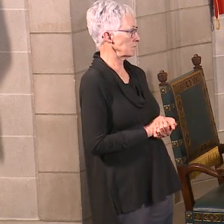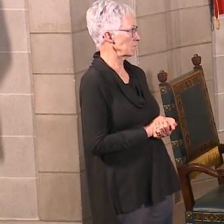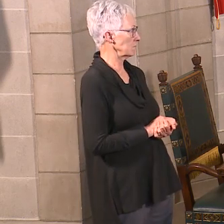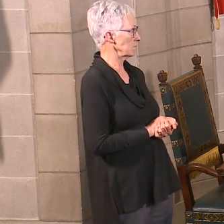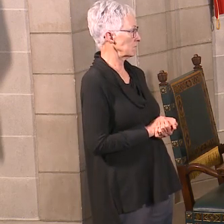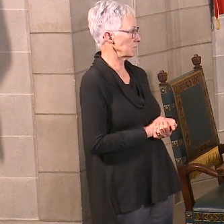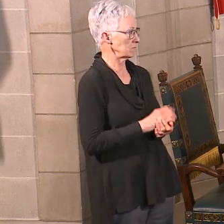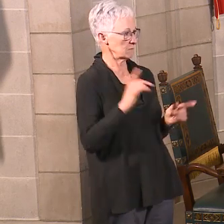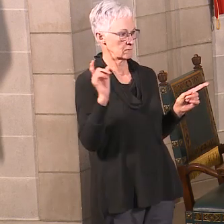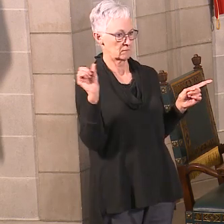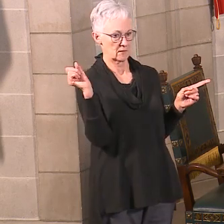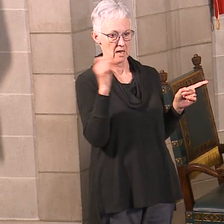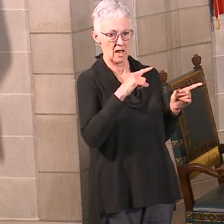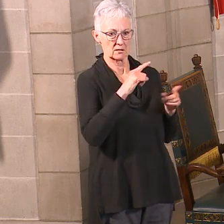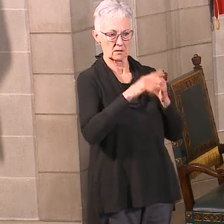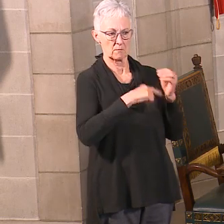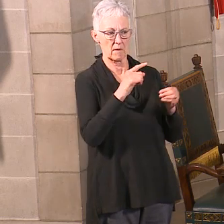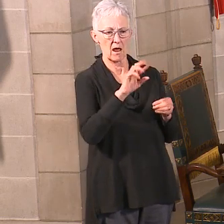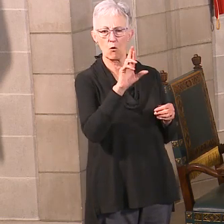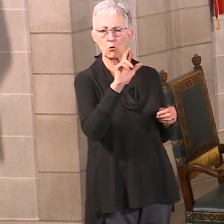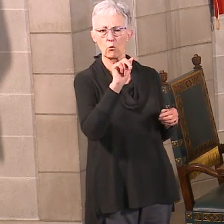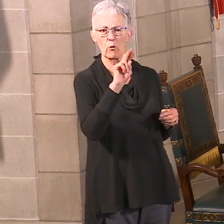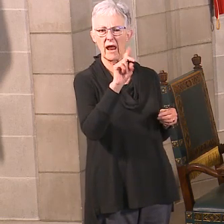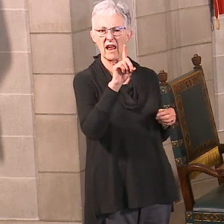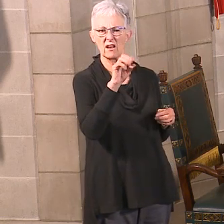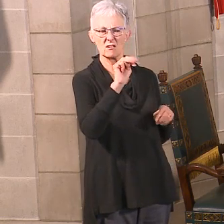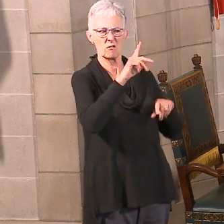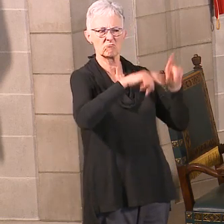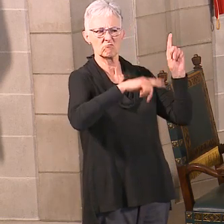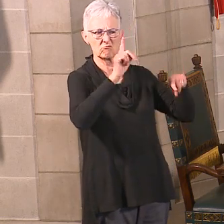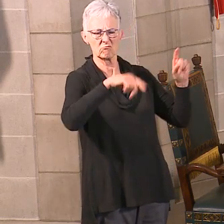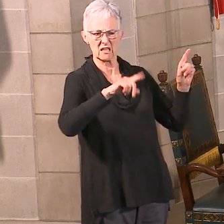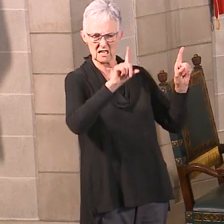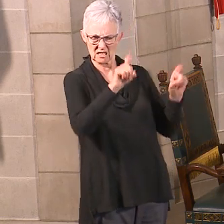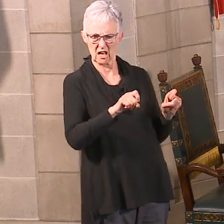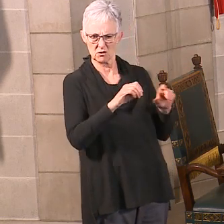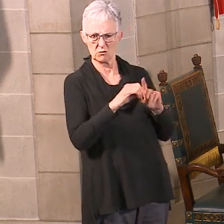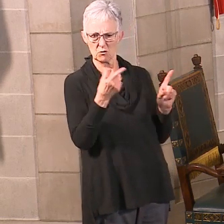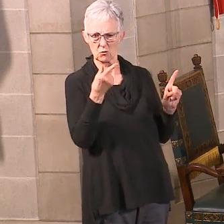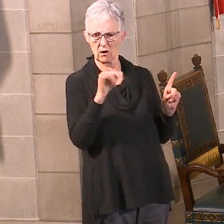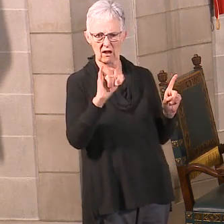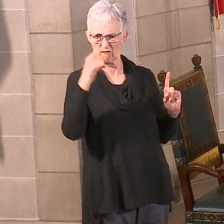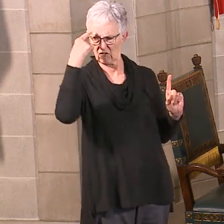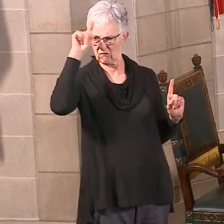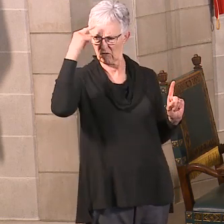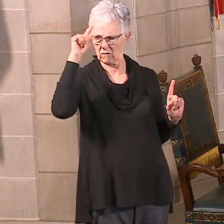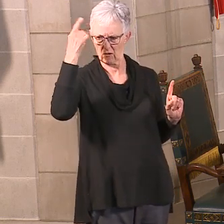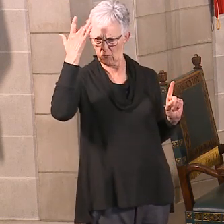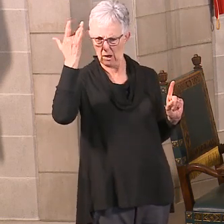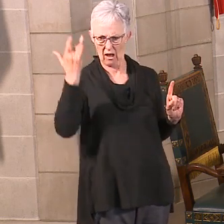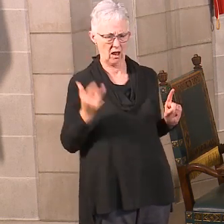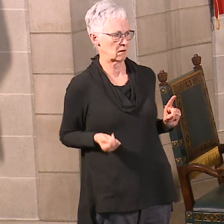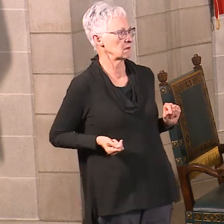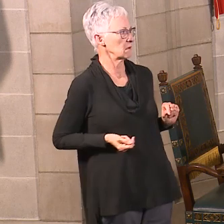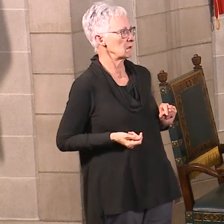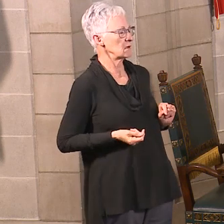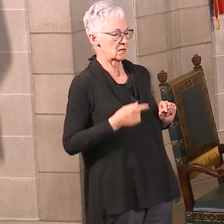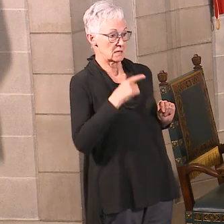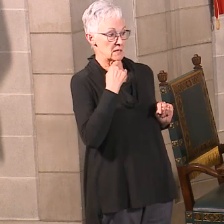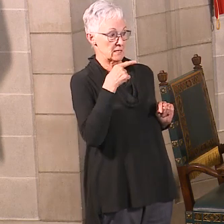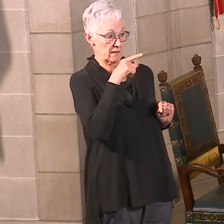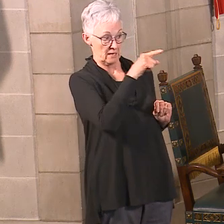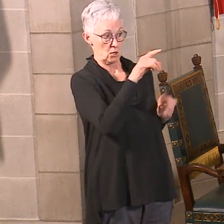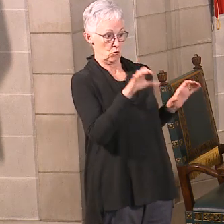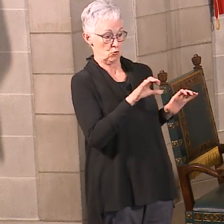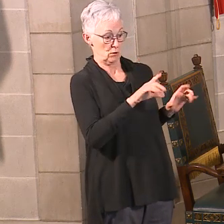So the National Guard is there now. They were there yesterday and they're there today and again tomorrow, and they'll be obviously testing the